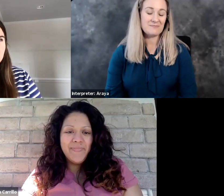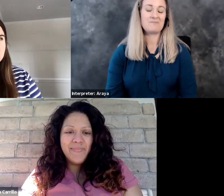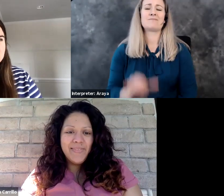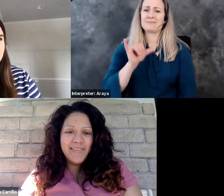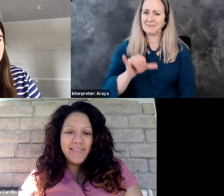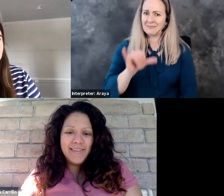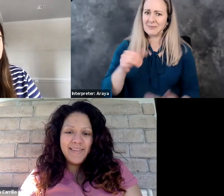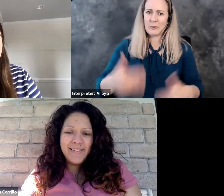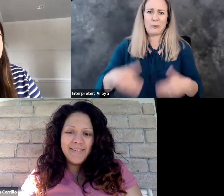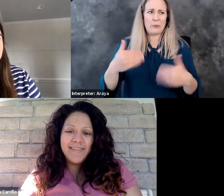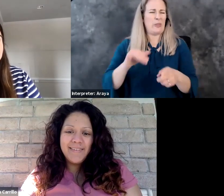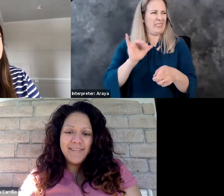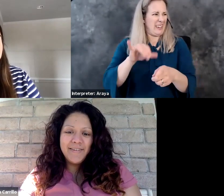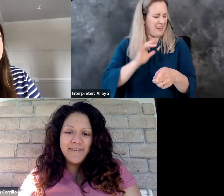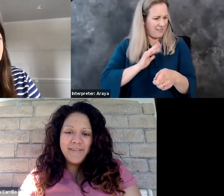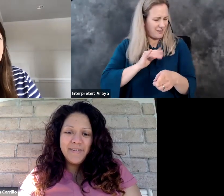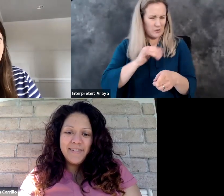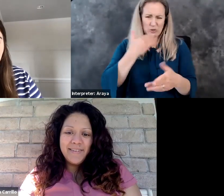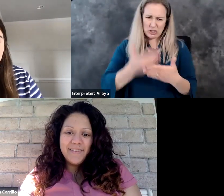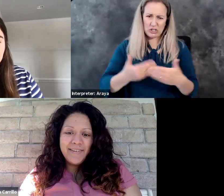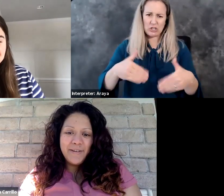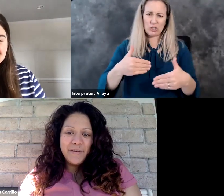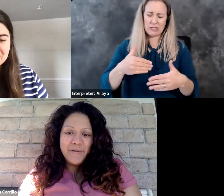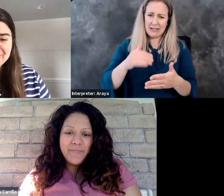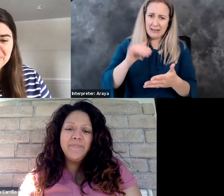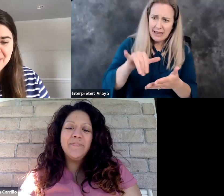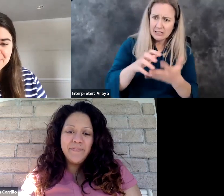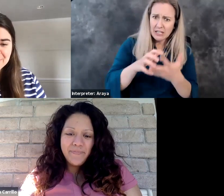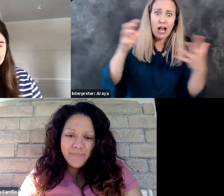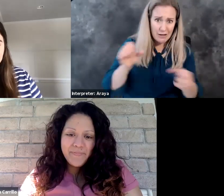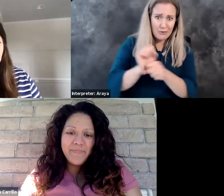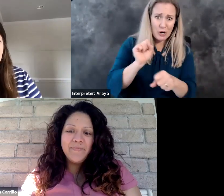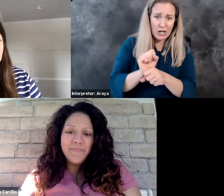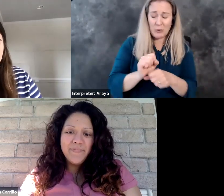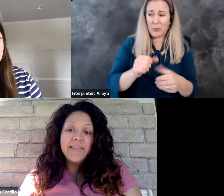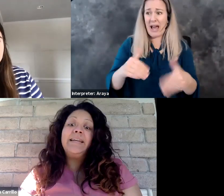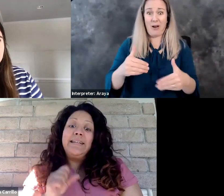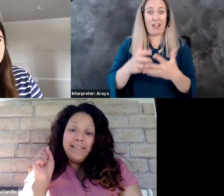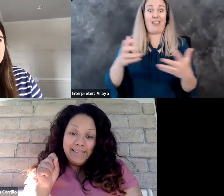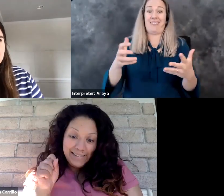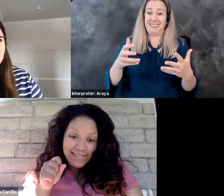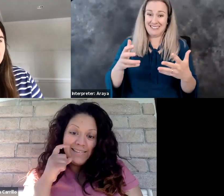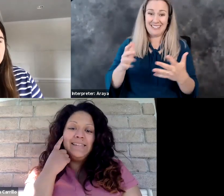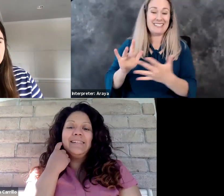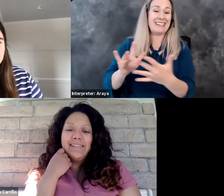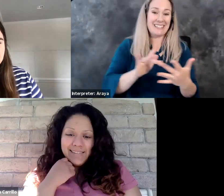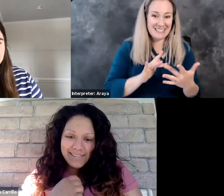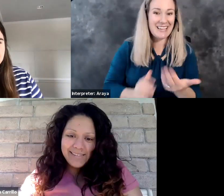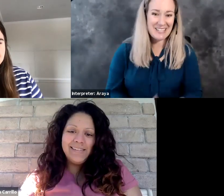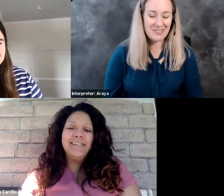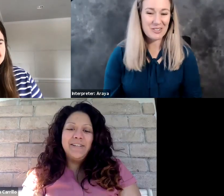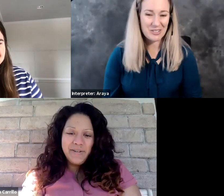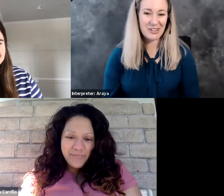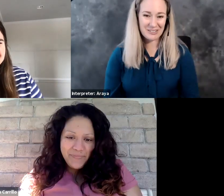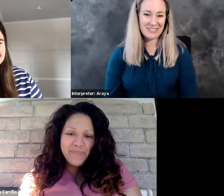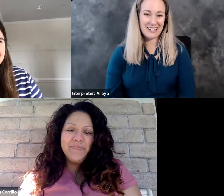So good. I've got, was like a lot of work to do that we have left to do. Um, it is